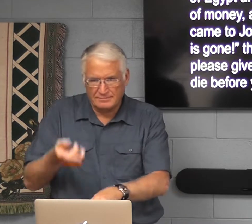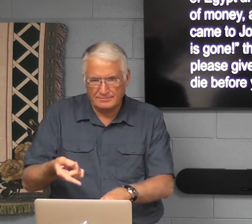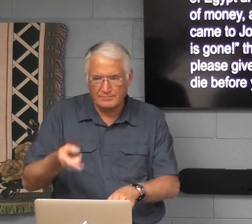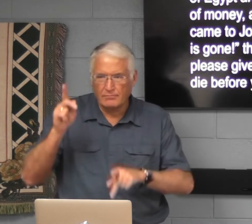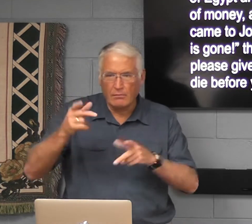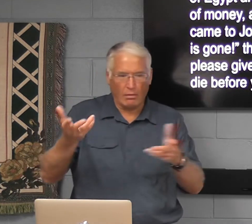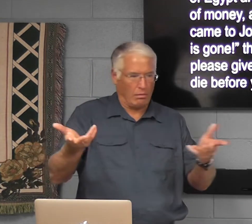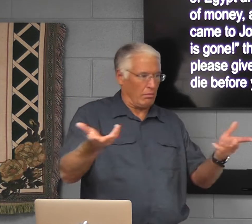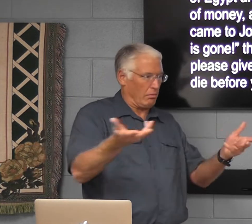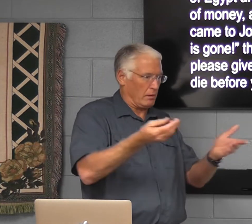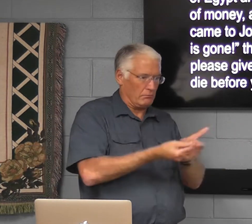The same idea.